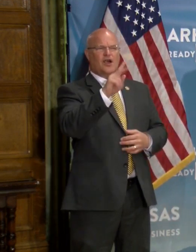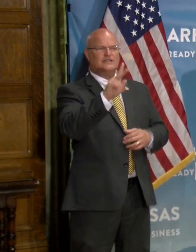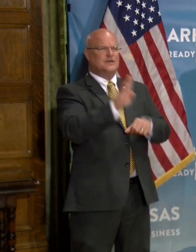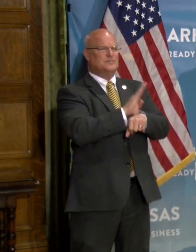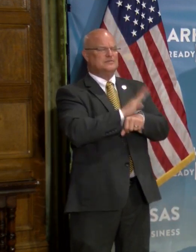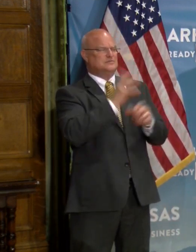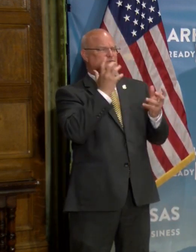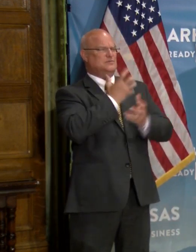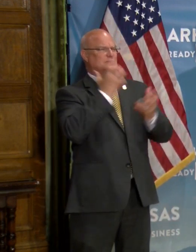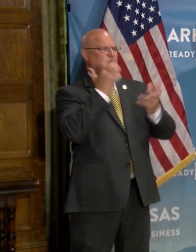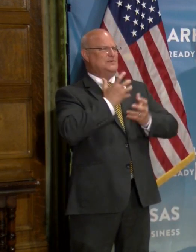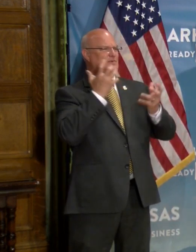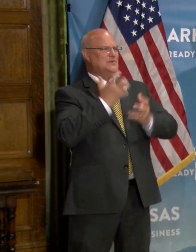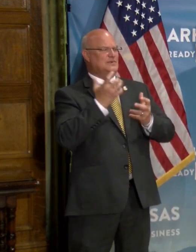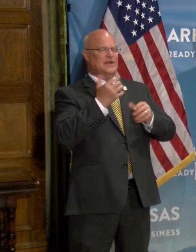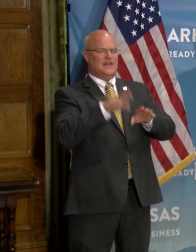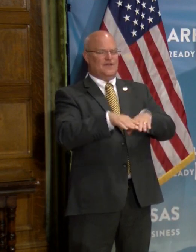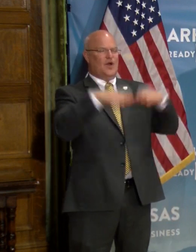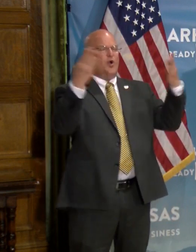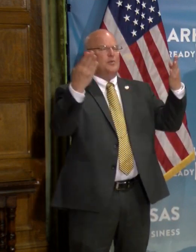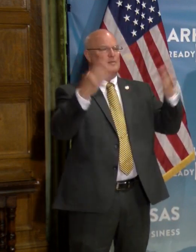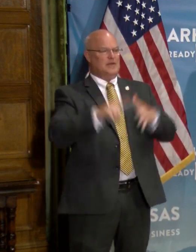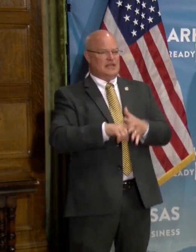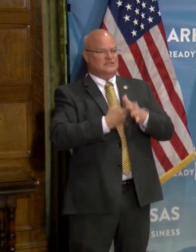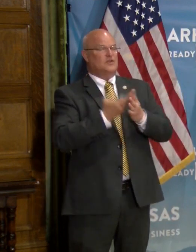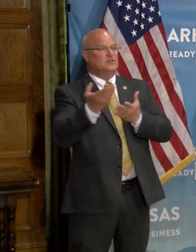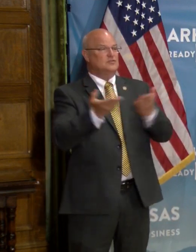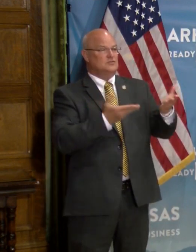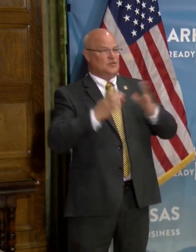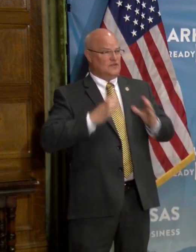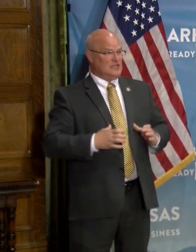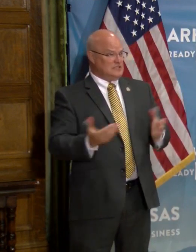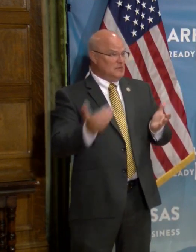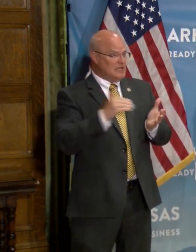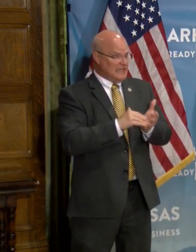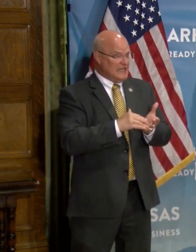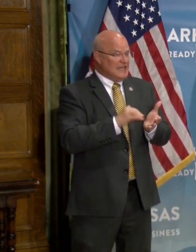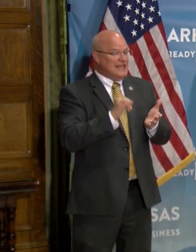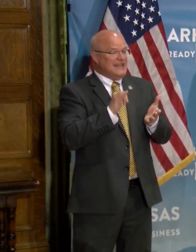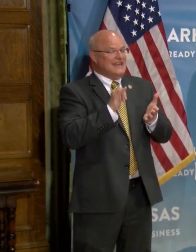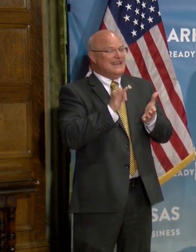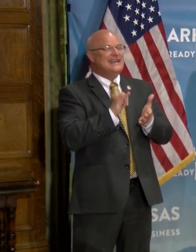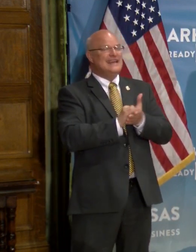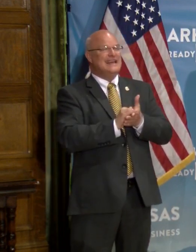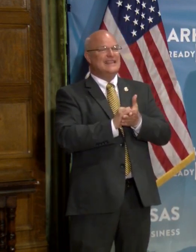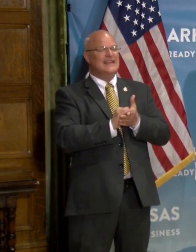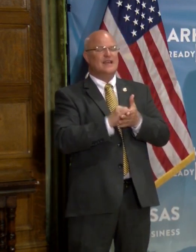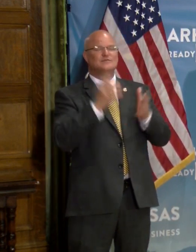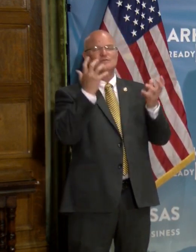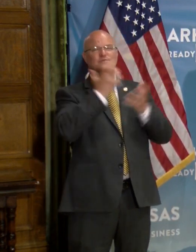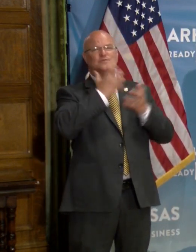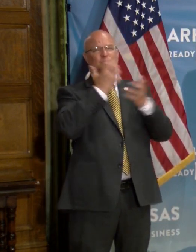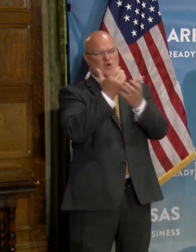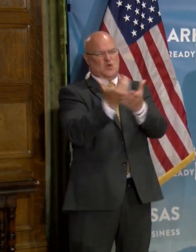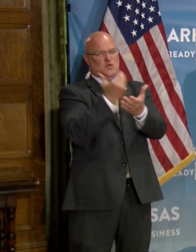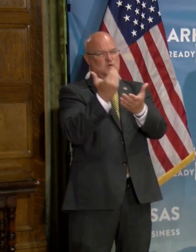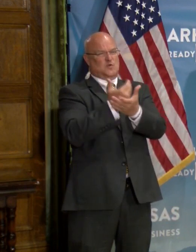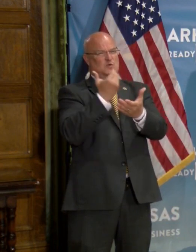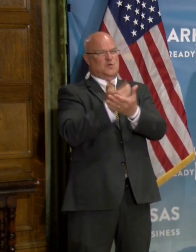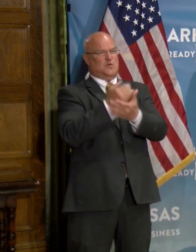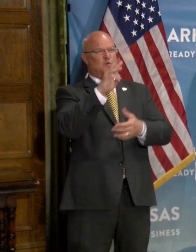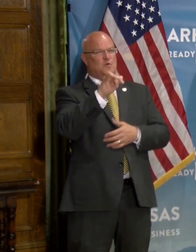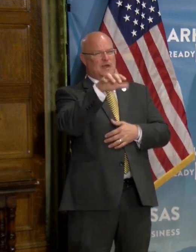businesses out there that have reopened and that have started to serve customers again in ways that are, uh, novel and new. Um,